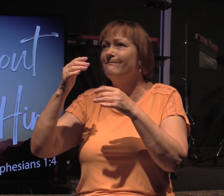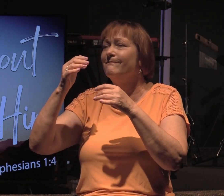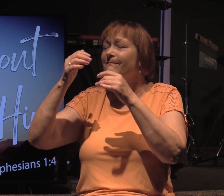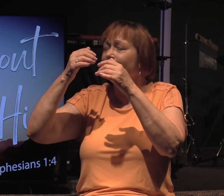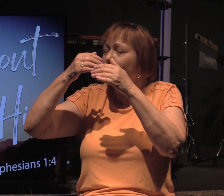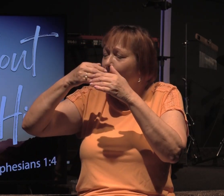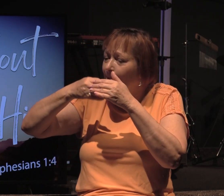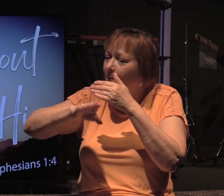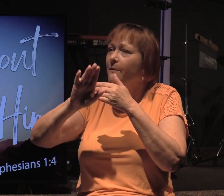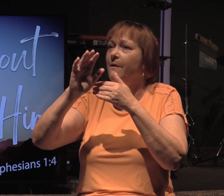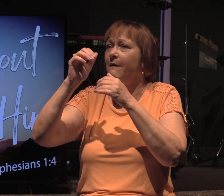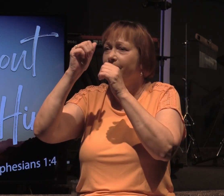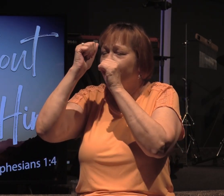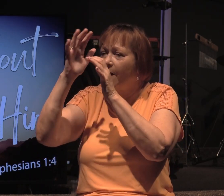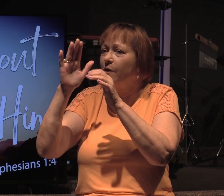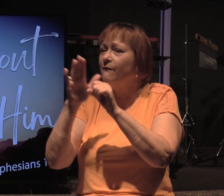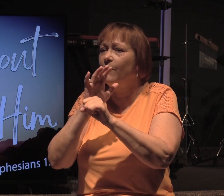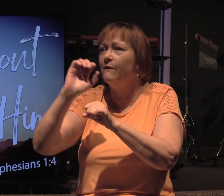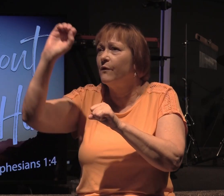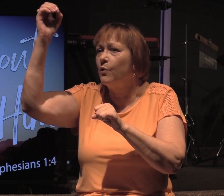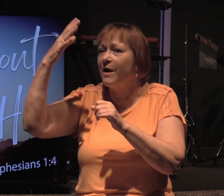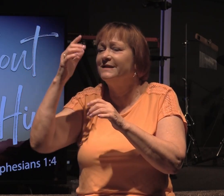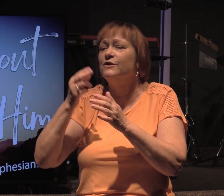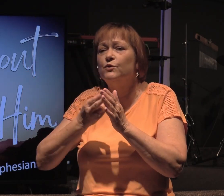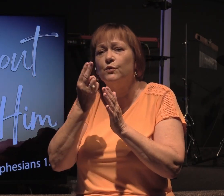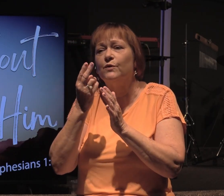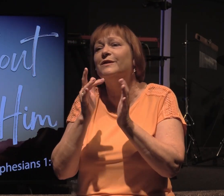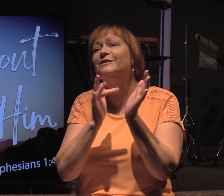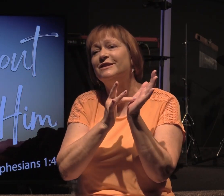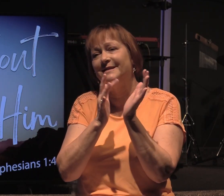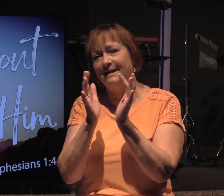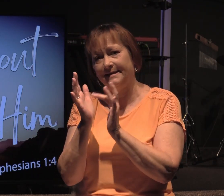Father, full of grace and truth, Jesus.